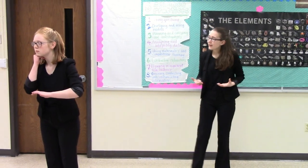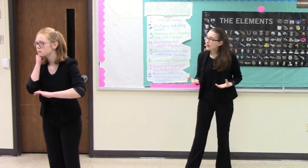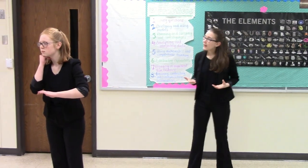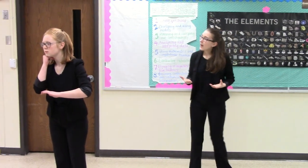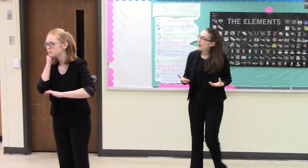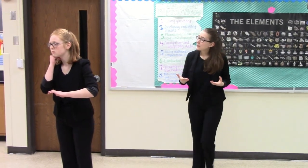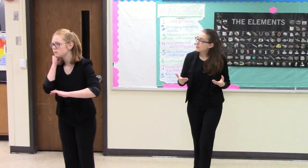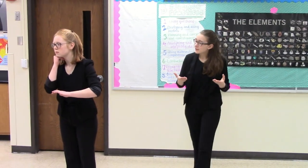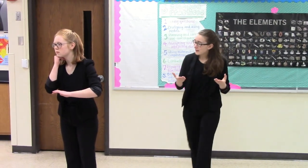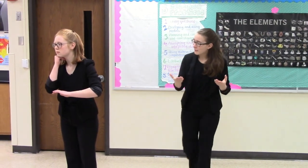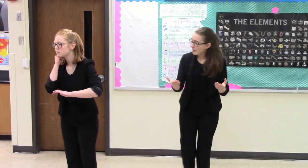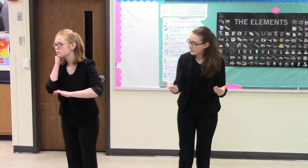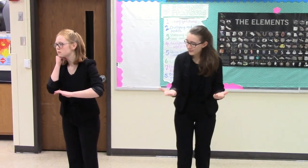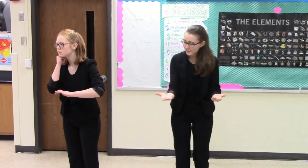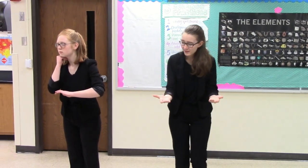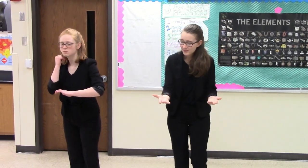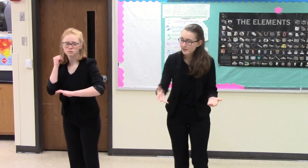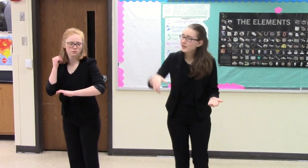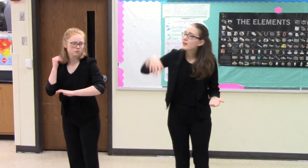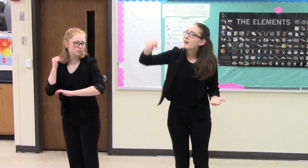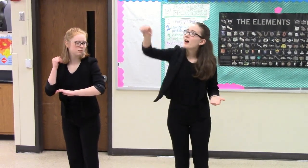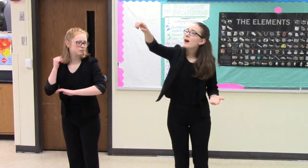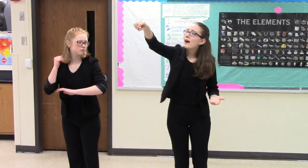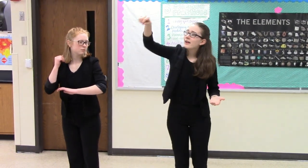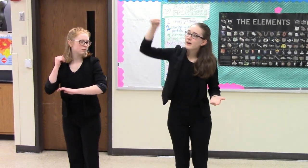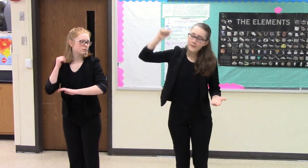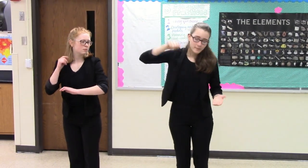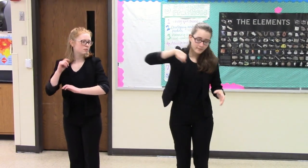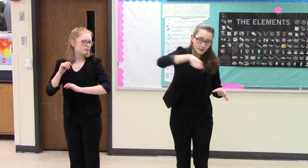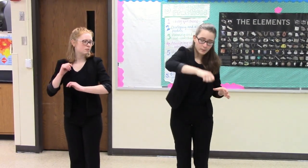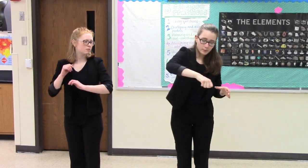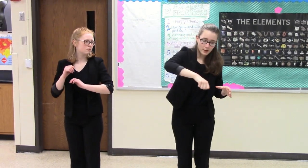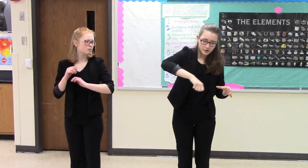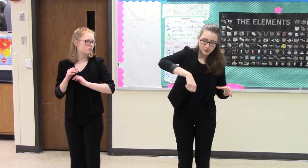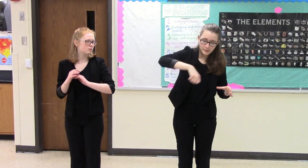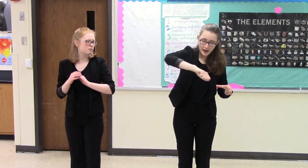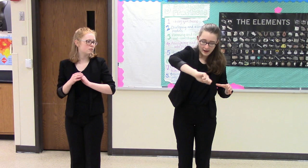Happy birthday, Mom. I, uh, brought you a pie.